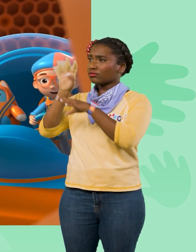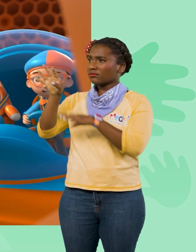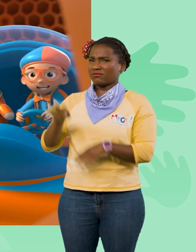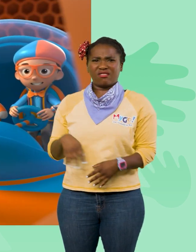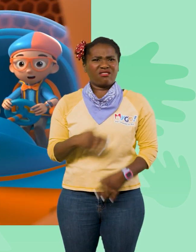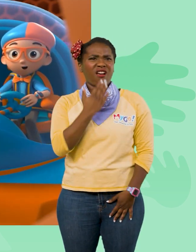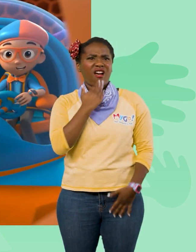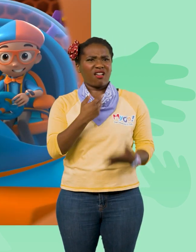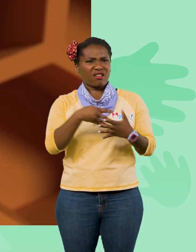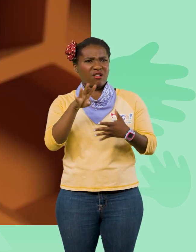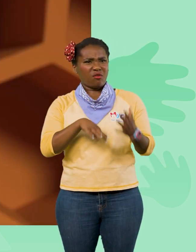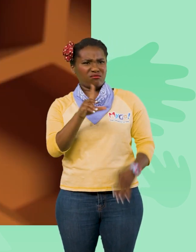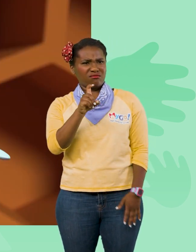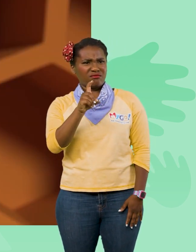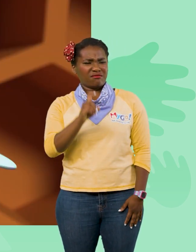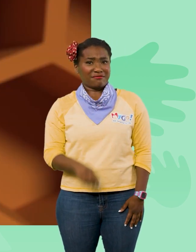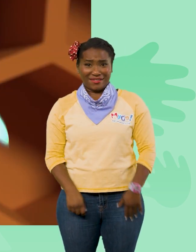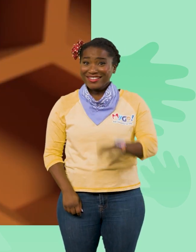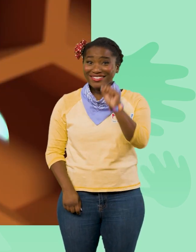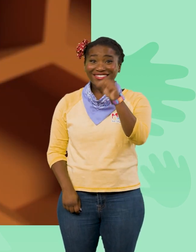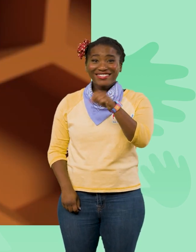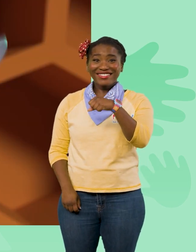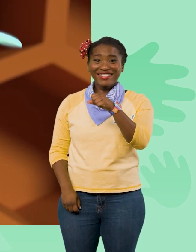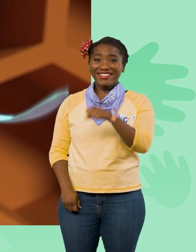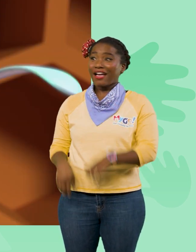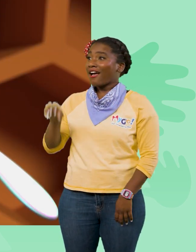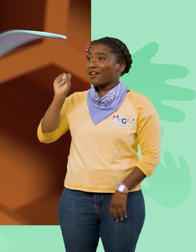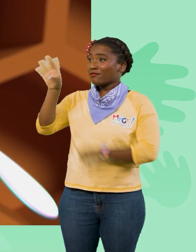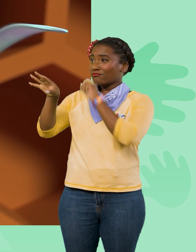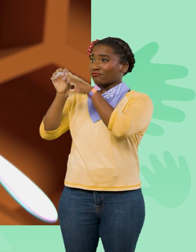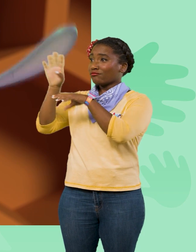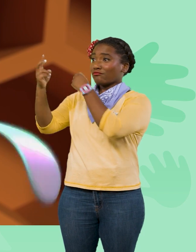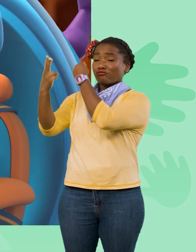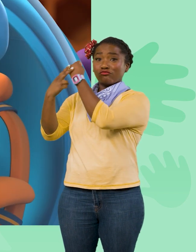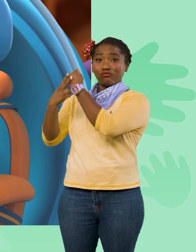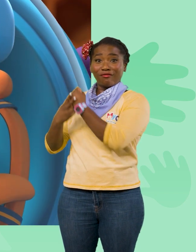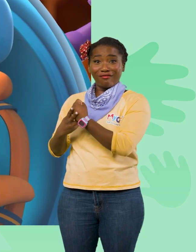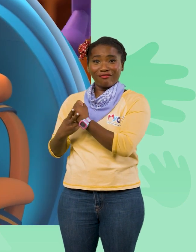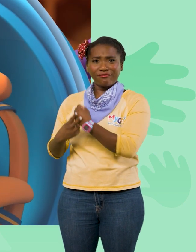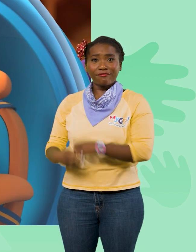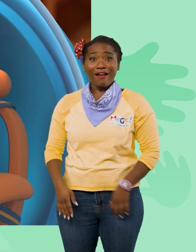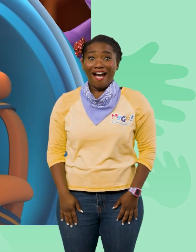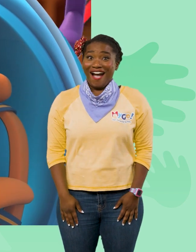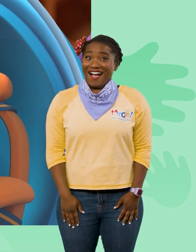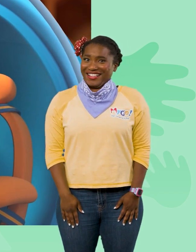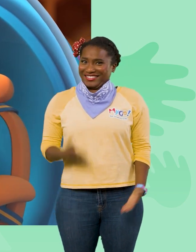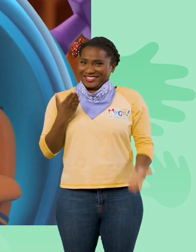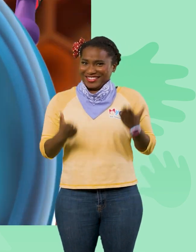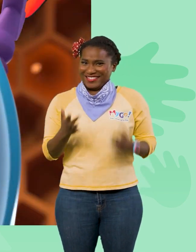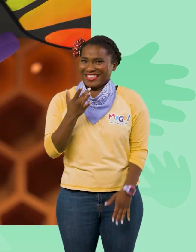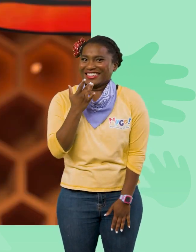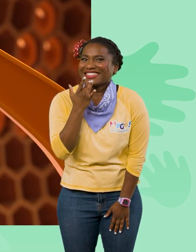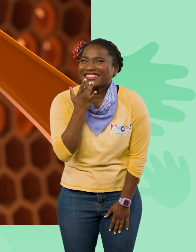honeycomb? Yep! We store the honey in the honeycomb! Maybe I can taste some honey!